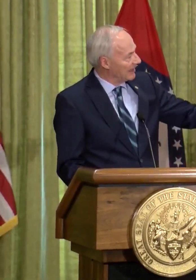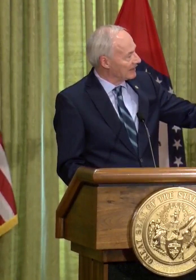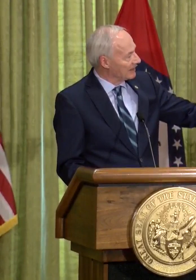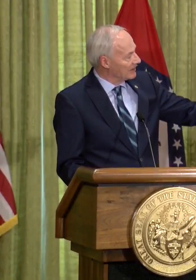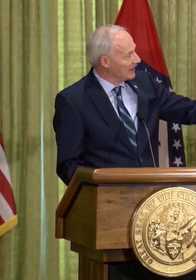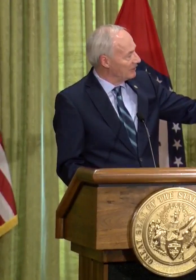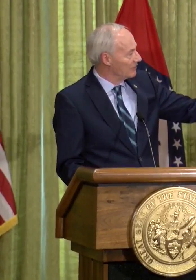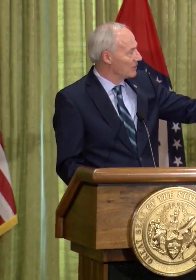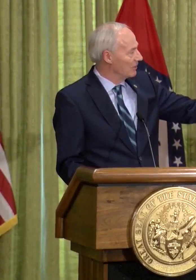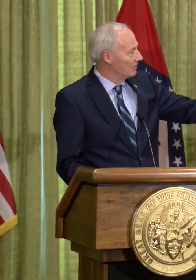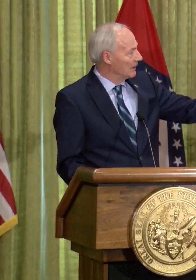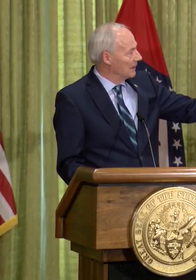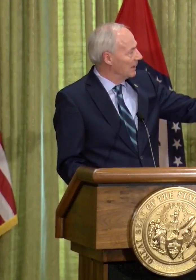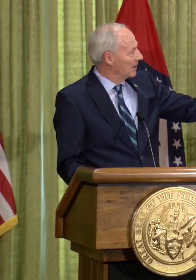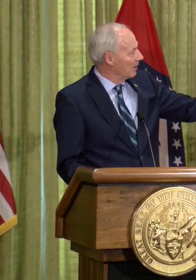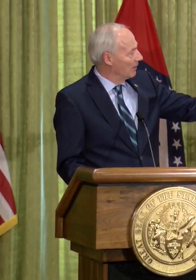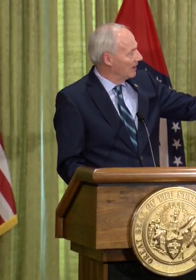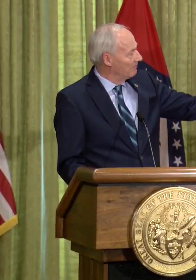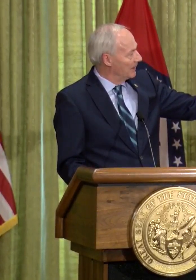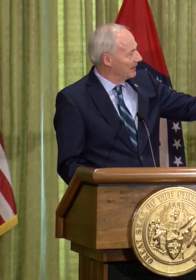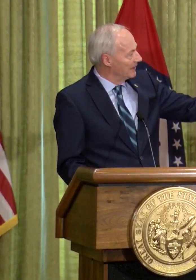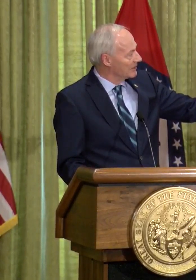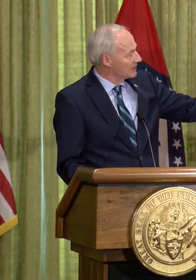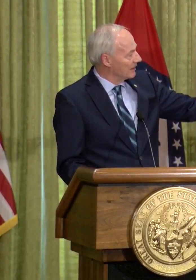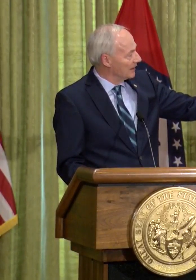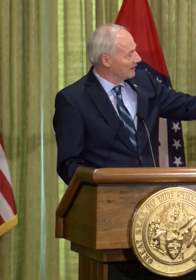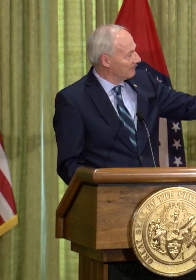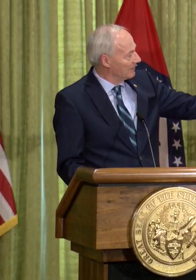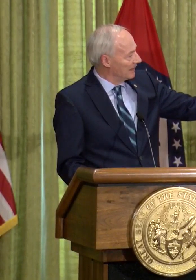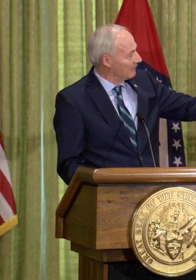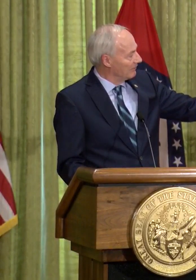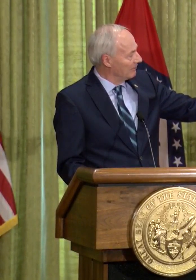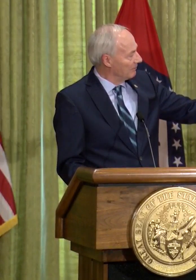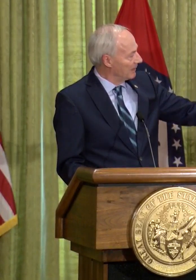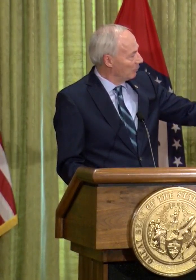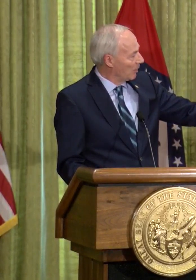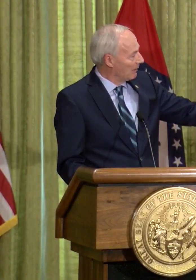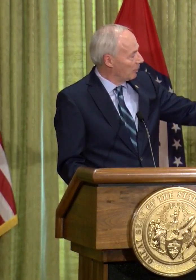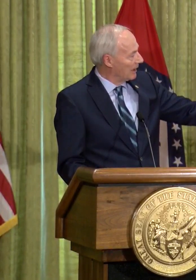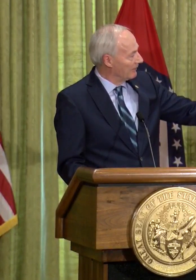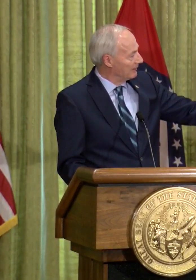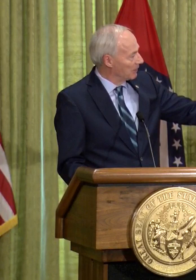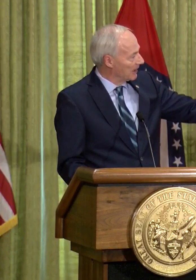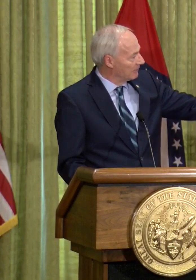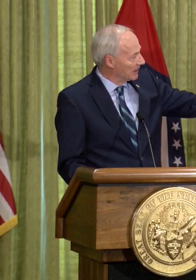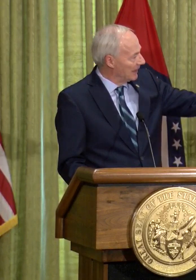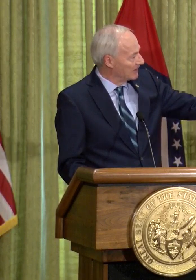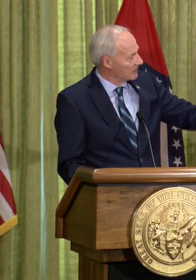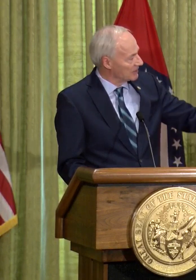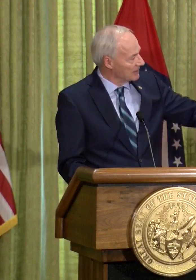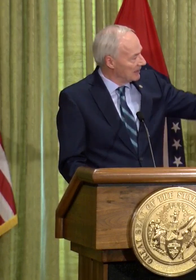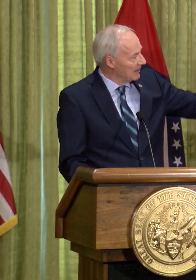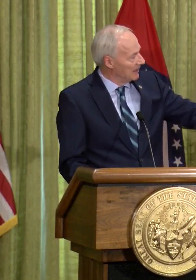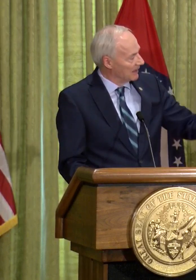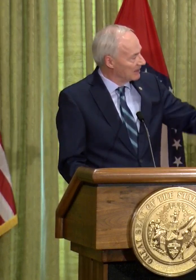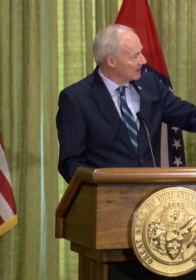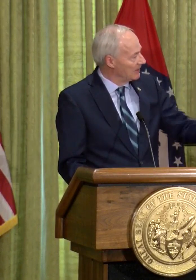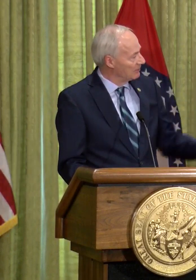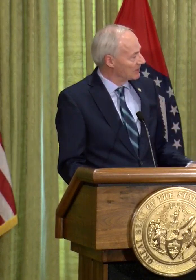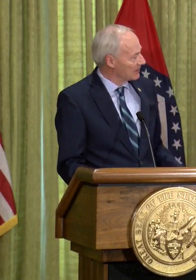see that that continues to go up, but it is while the recovered cases